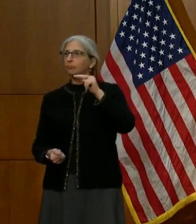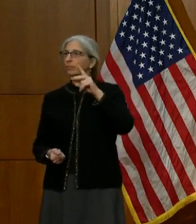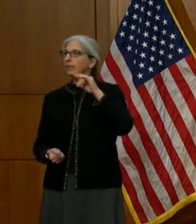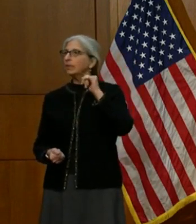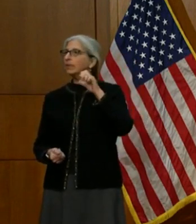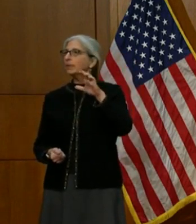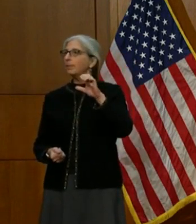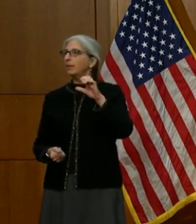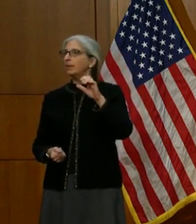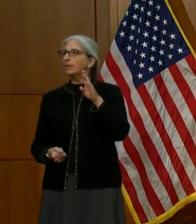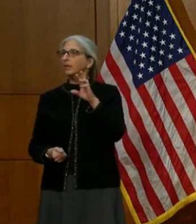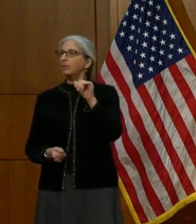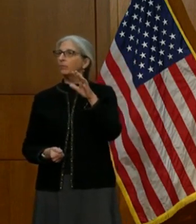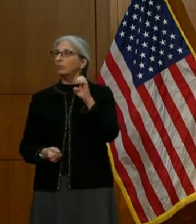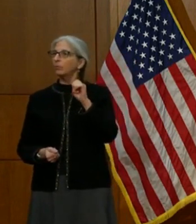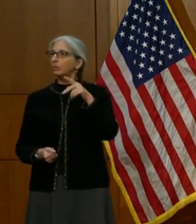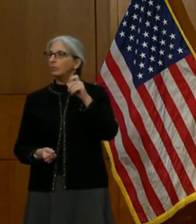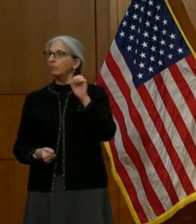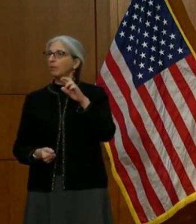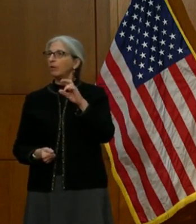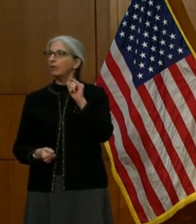Bruce Potter inside NOVA.